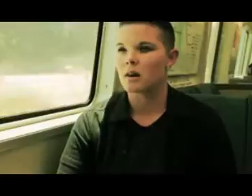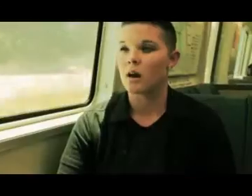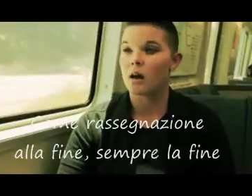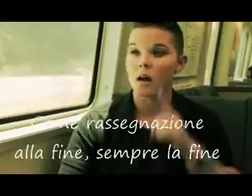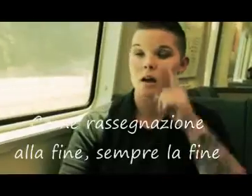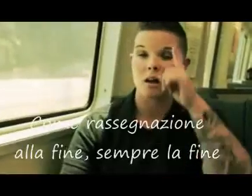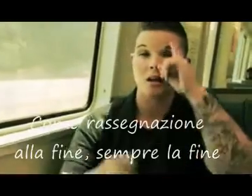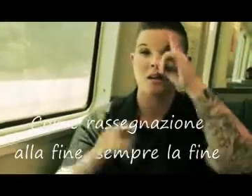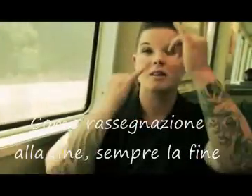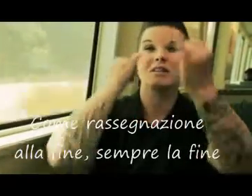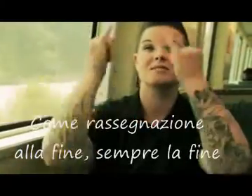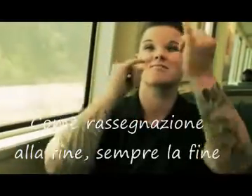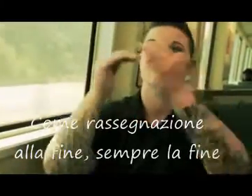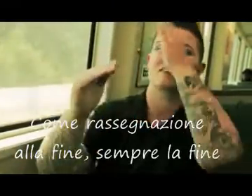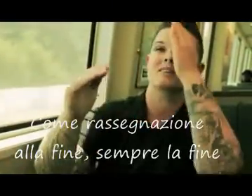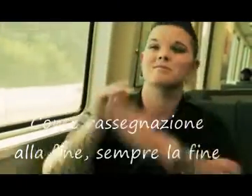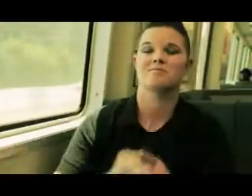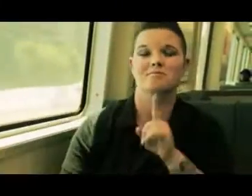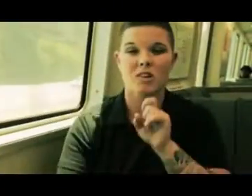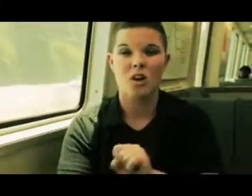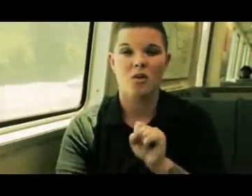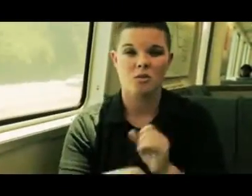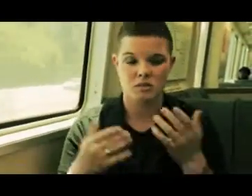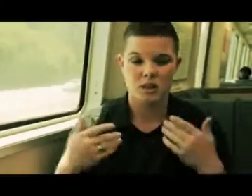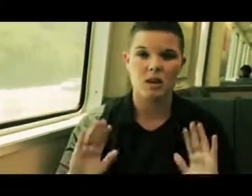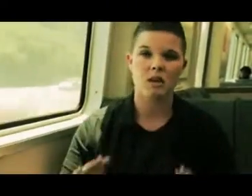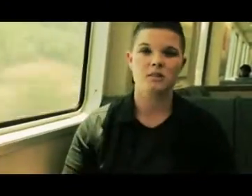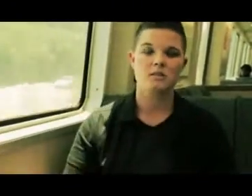Like resignation to the end, always the end